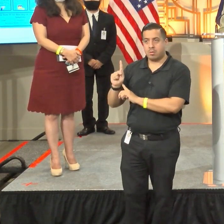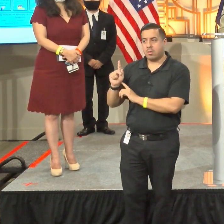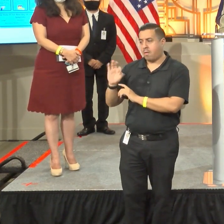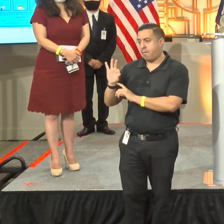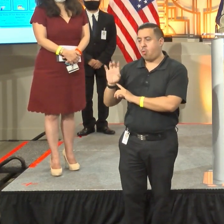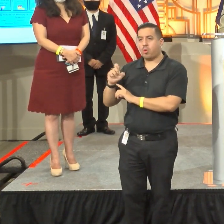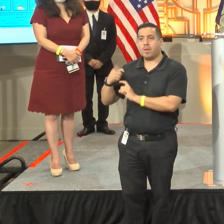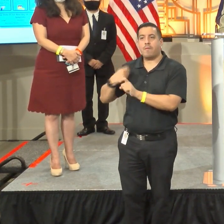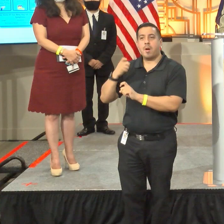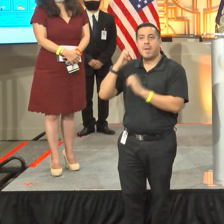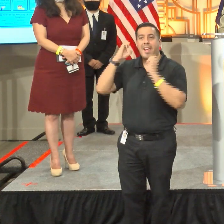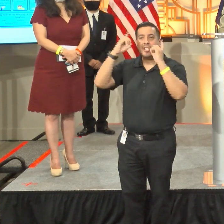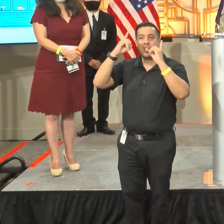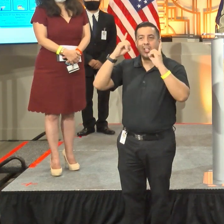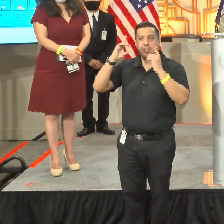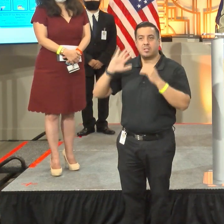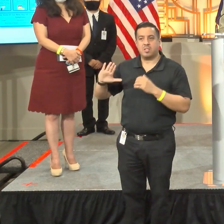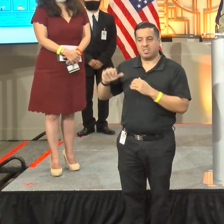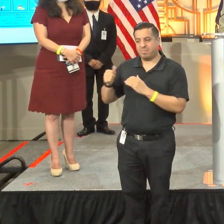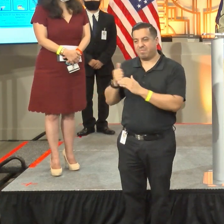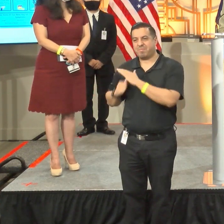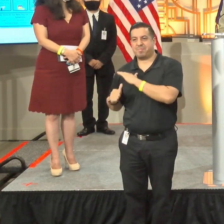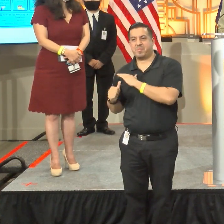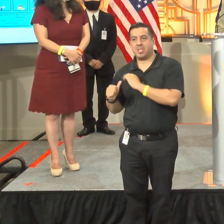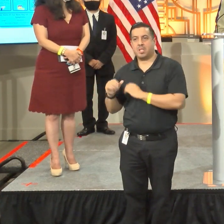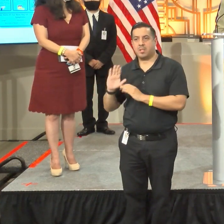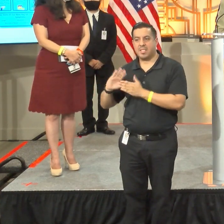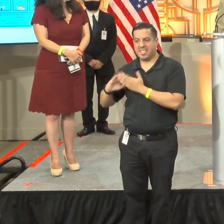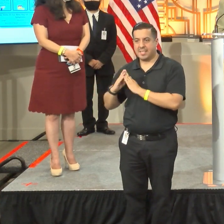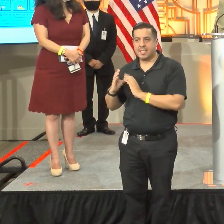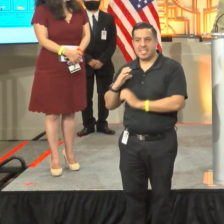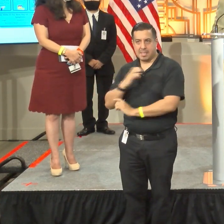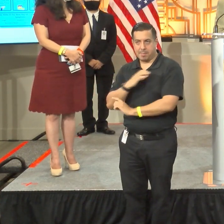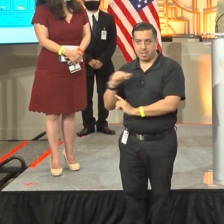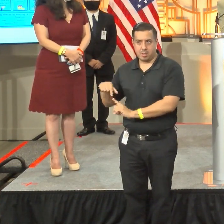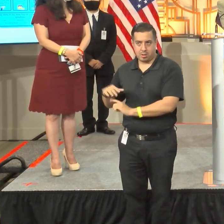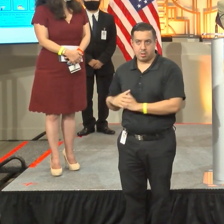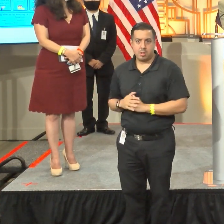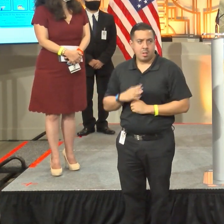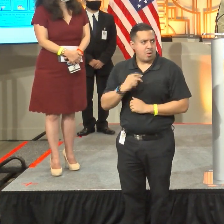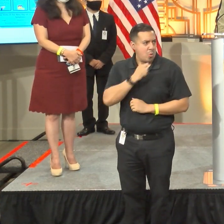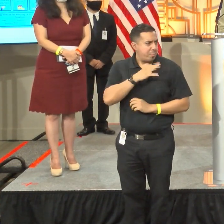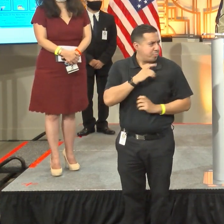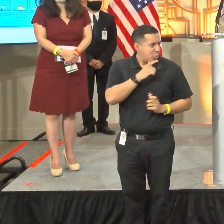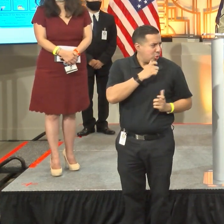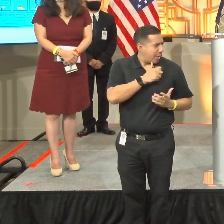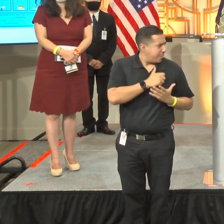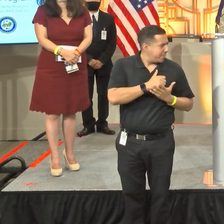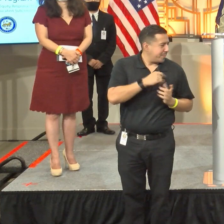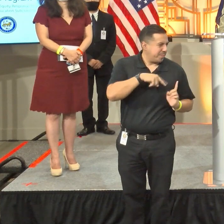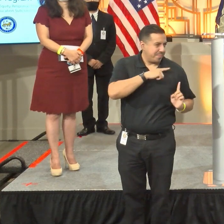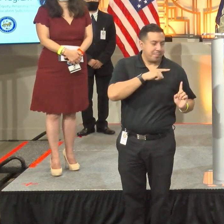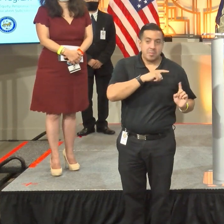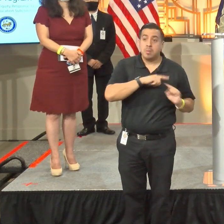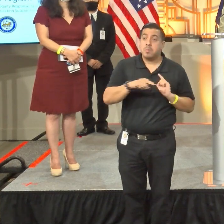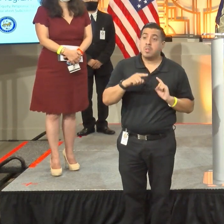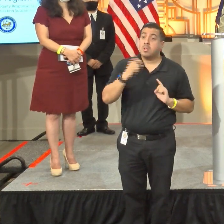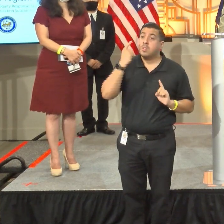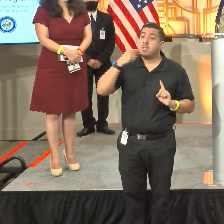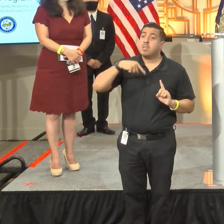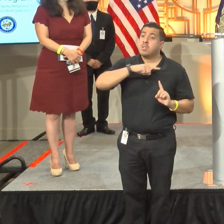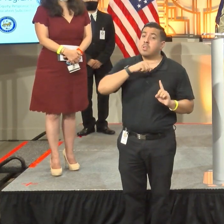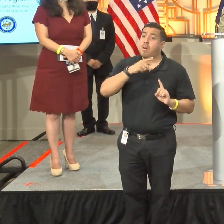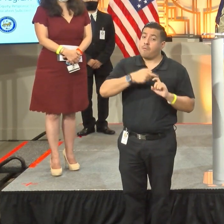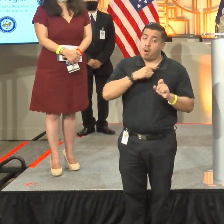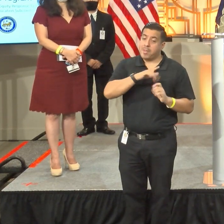Subcommittee. And that's headed by Councilmember Sisoneros. There she is. Because they are from the